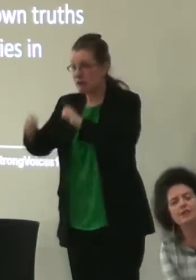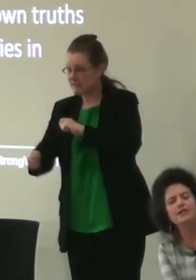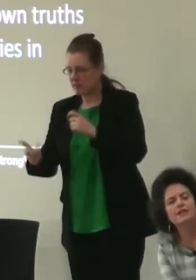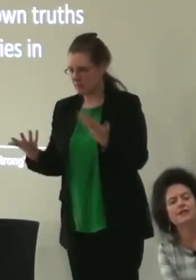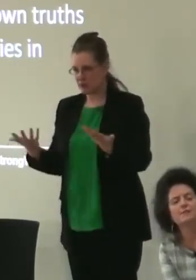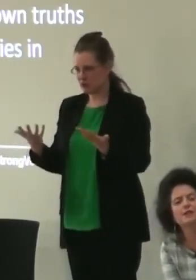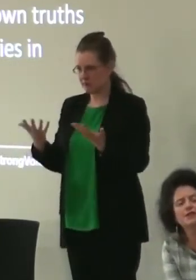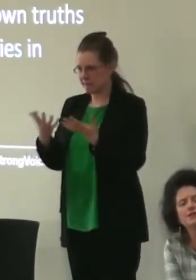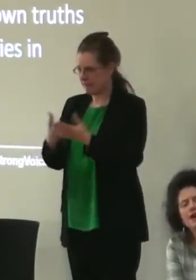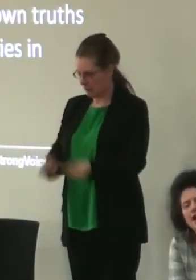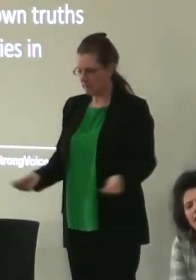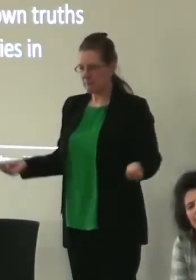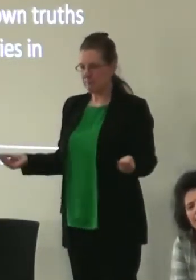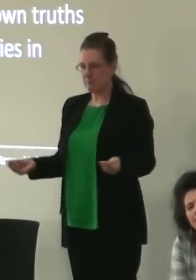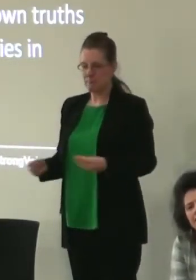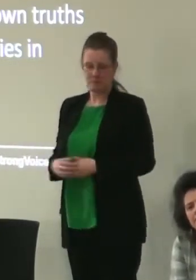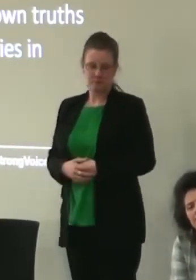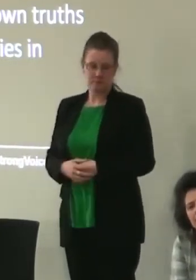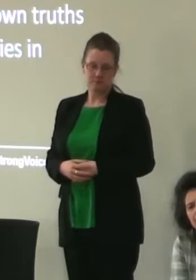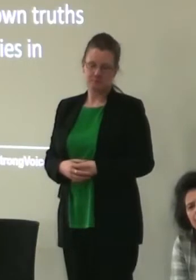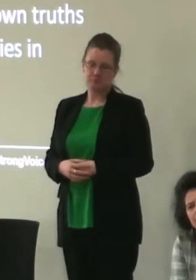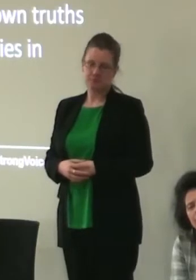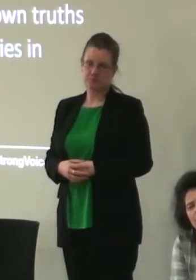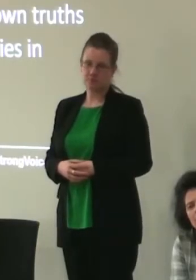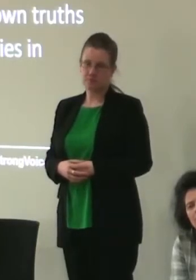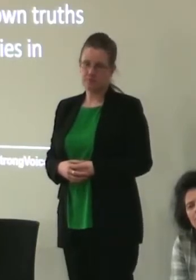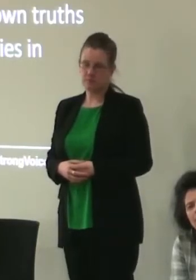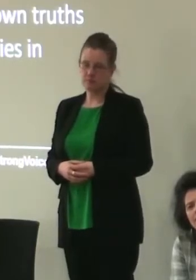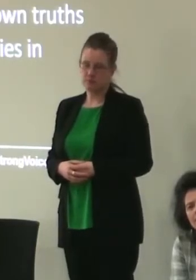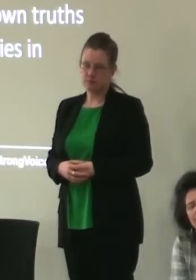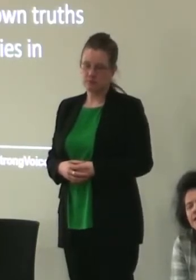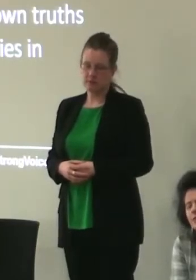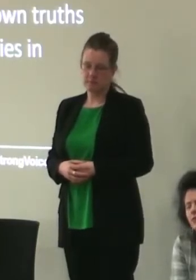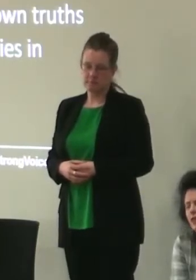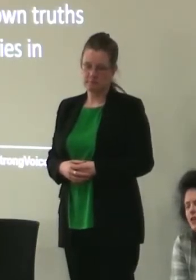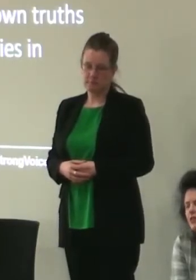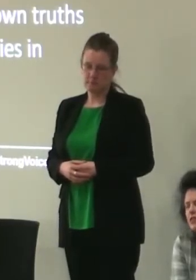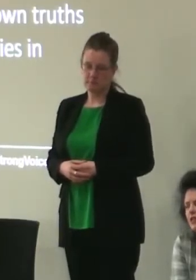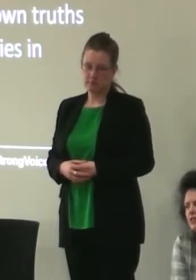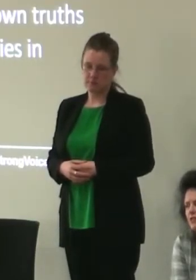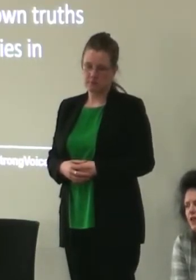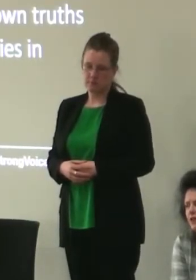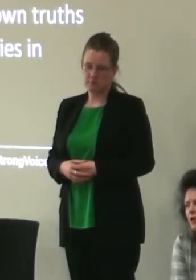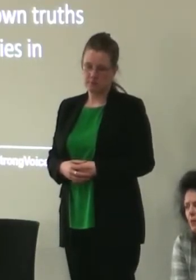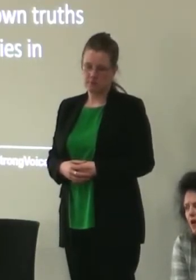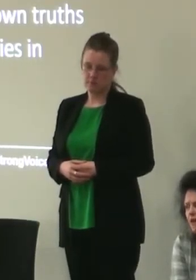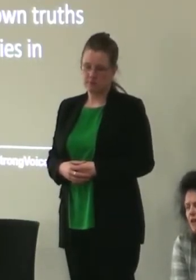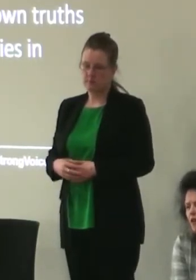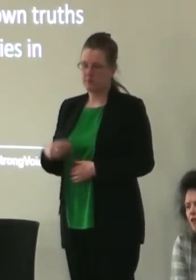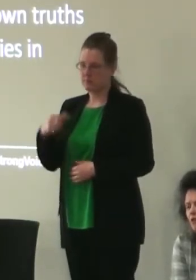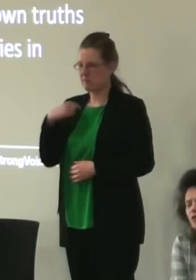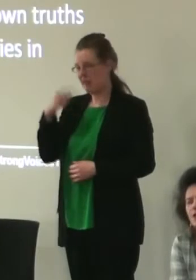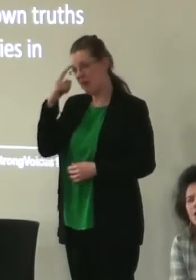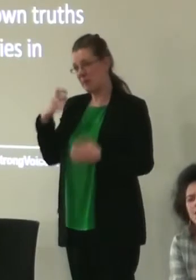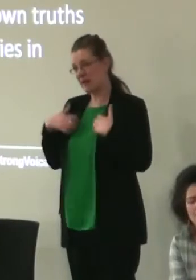recedes a little bit. So I think that we could find, I think it would be very interesting to find a way